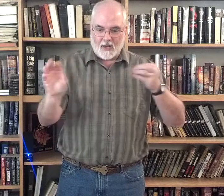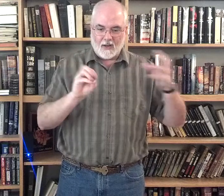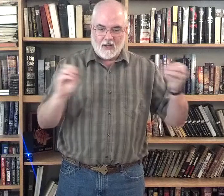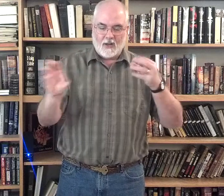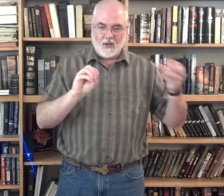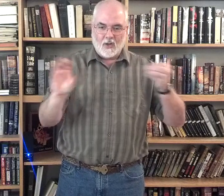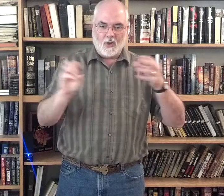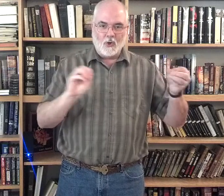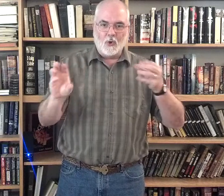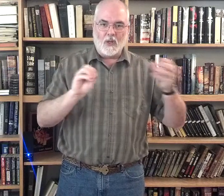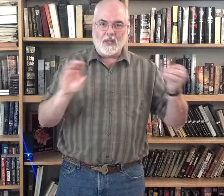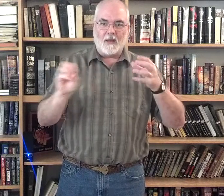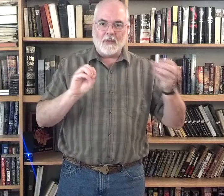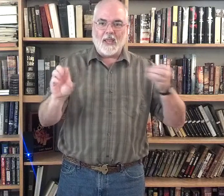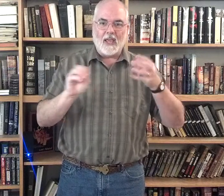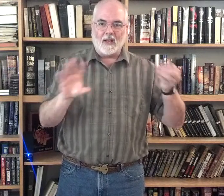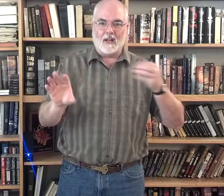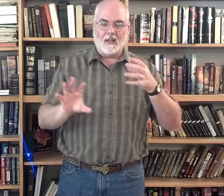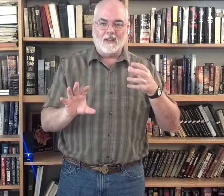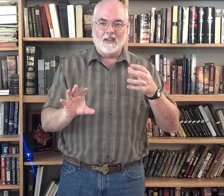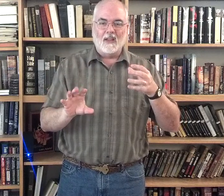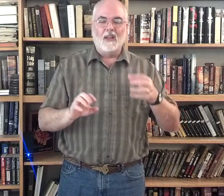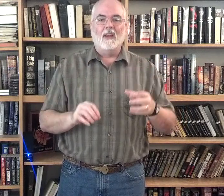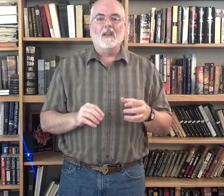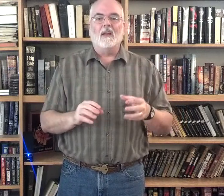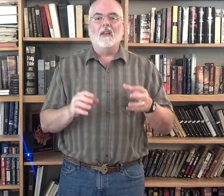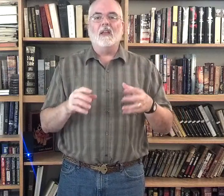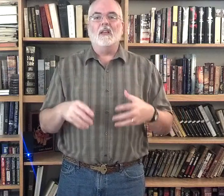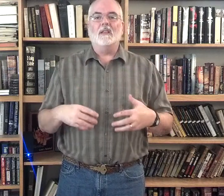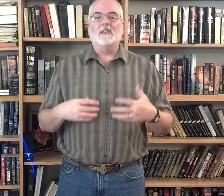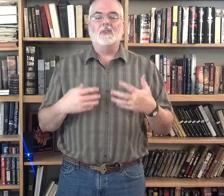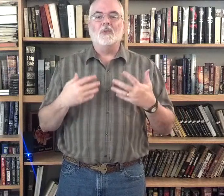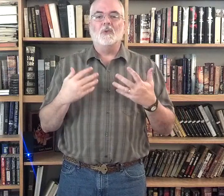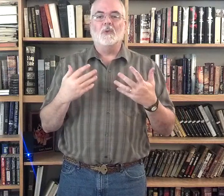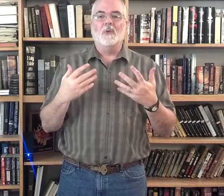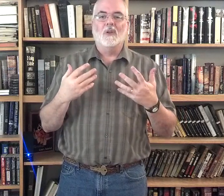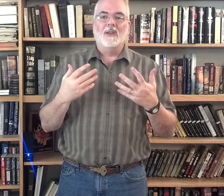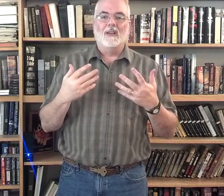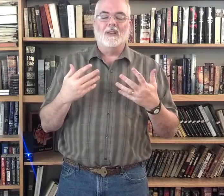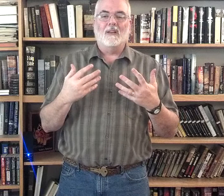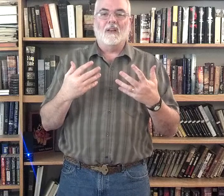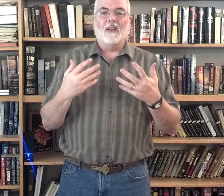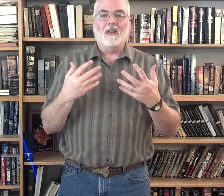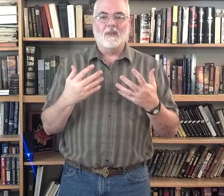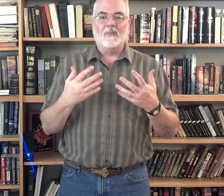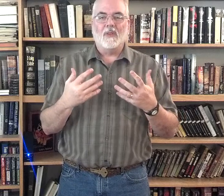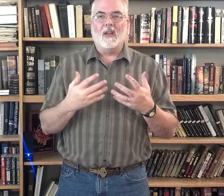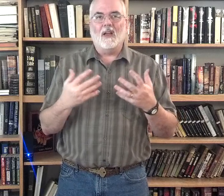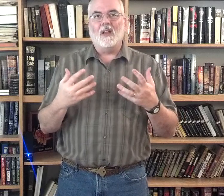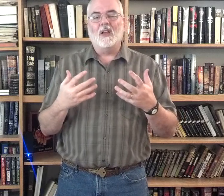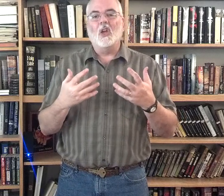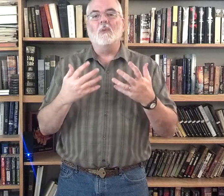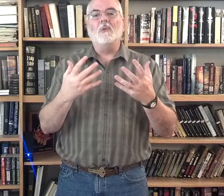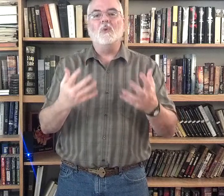doing that mechanically. It is to communicate.